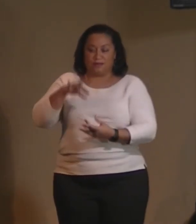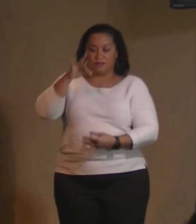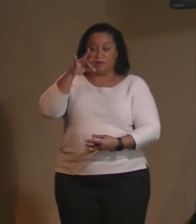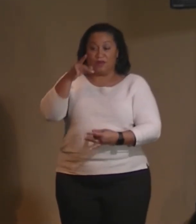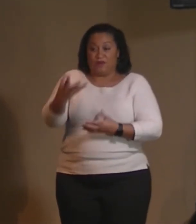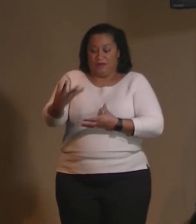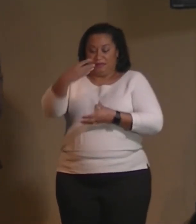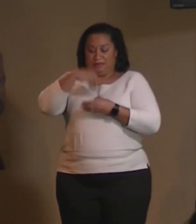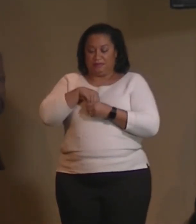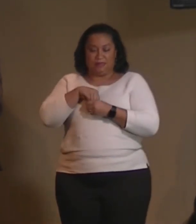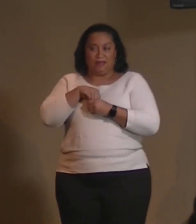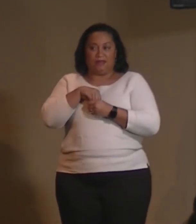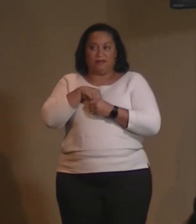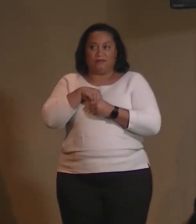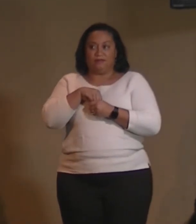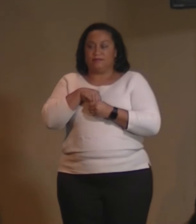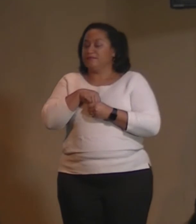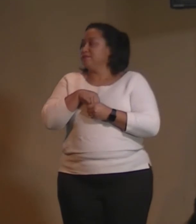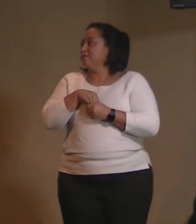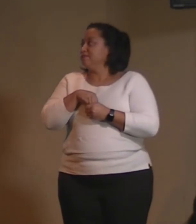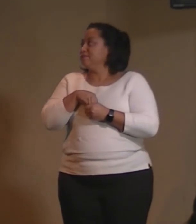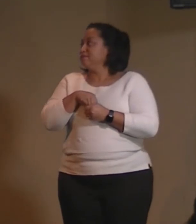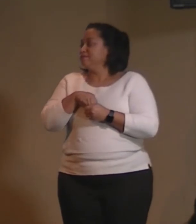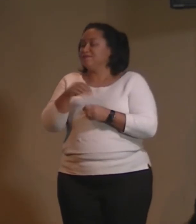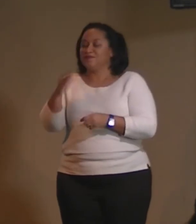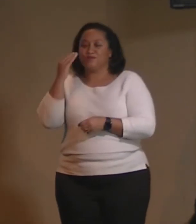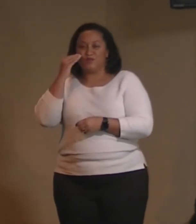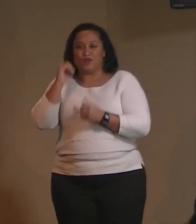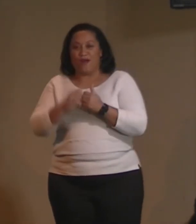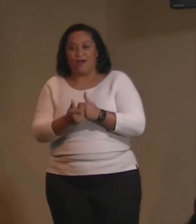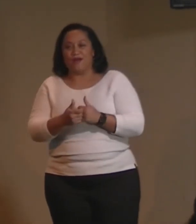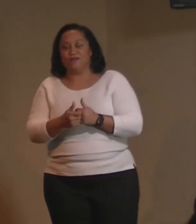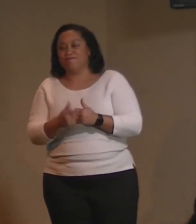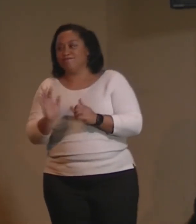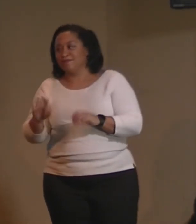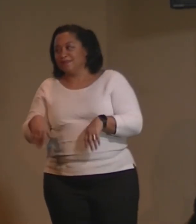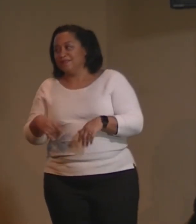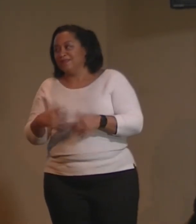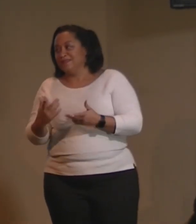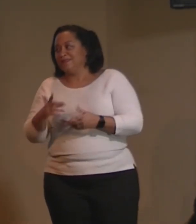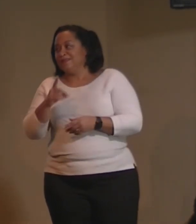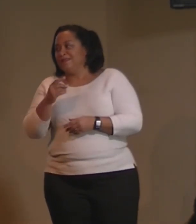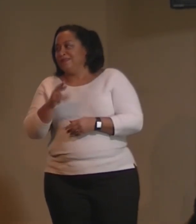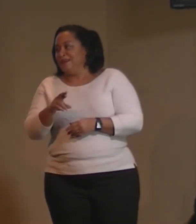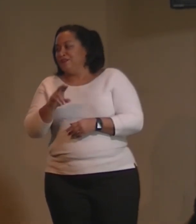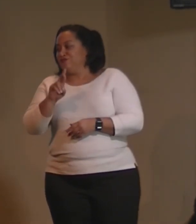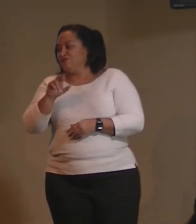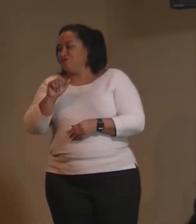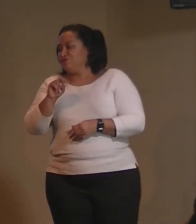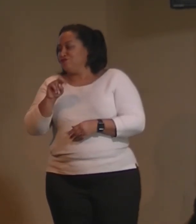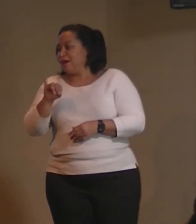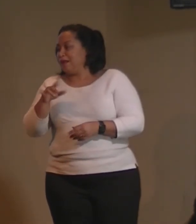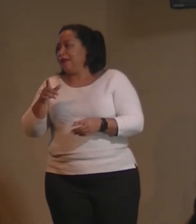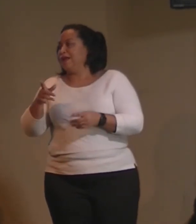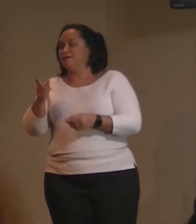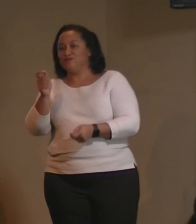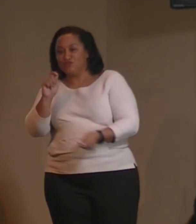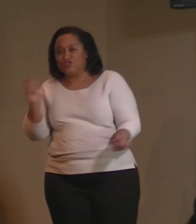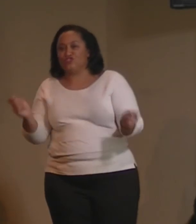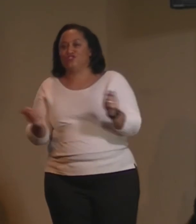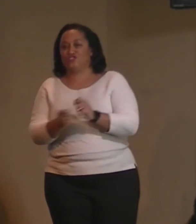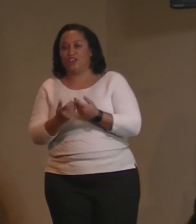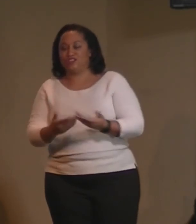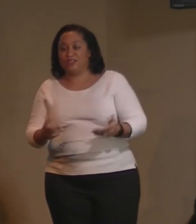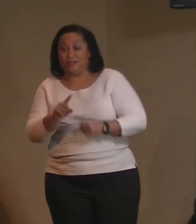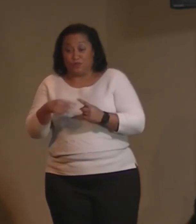us. And you know how, here I am, Dr. Ronnie, getting in trouble again, modifying stuff. Because I,